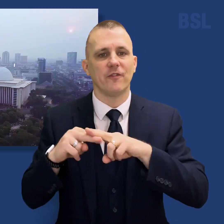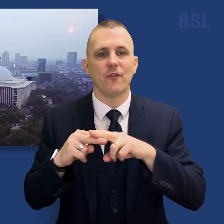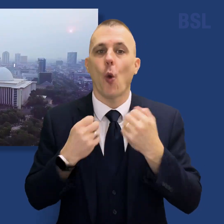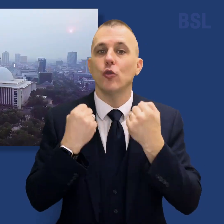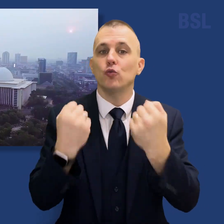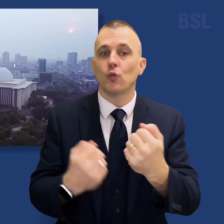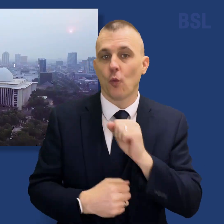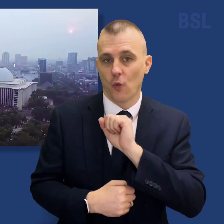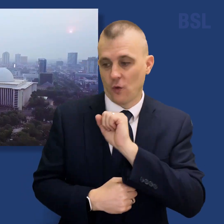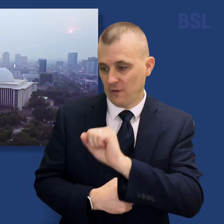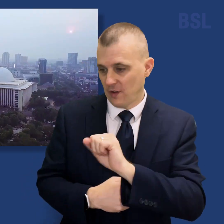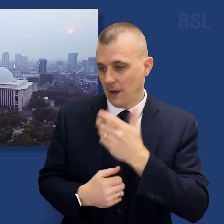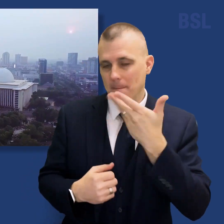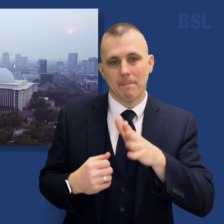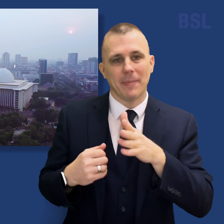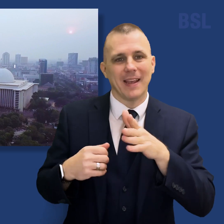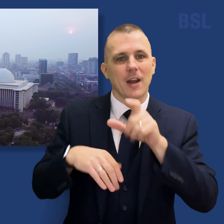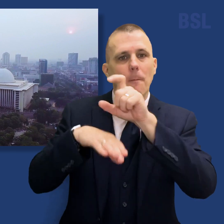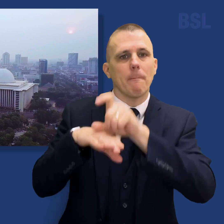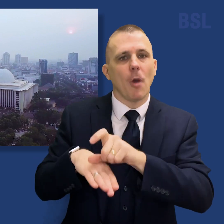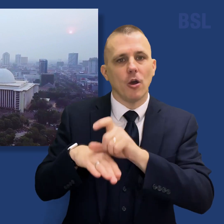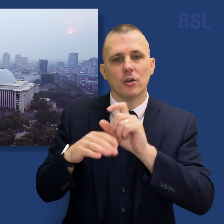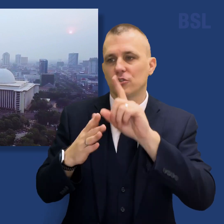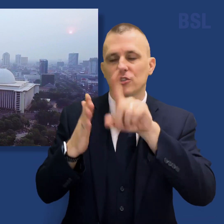where he met with leaders of the Istiklal Mosque in Jakarta.